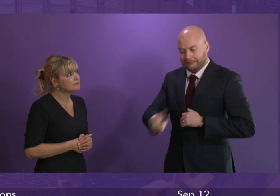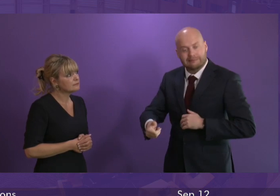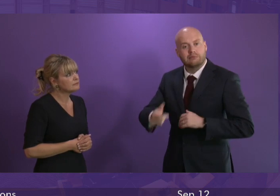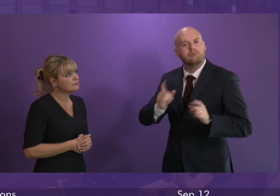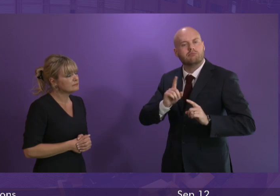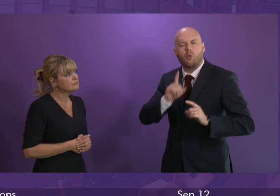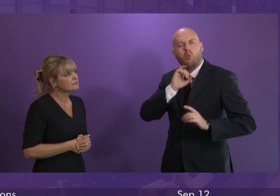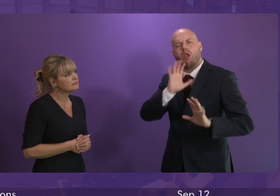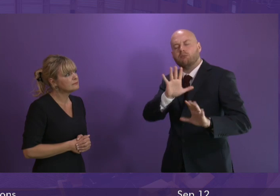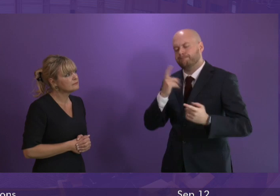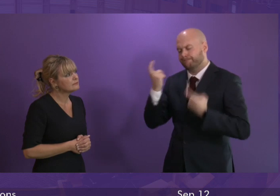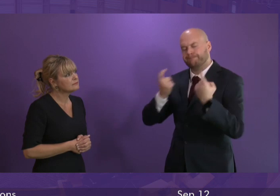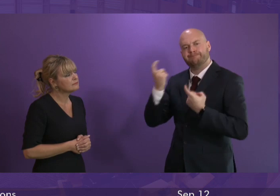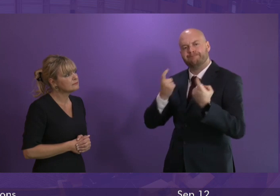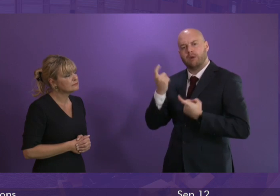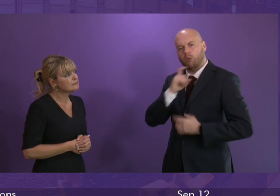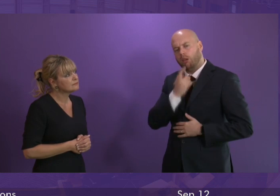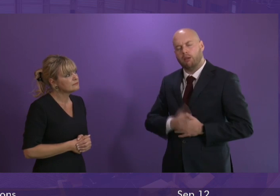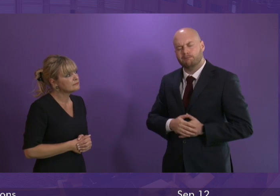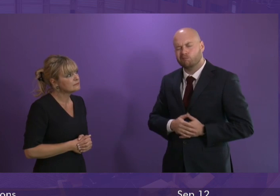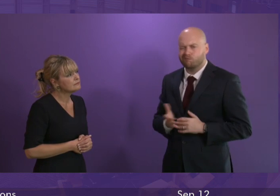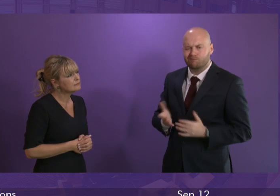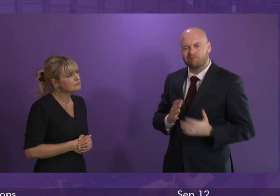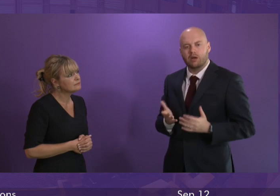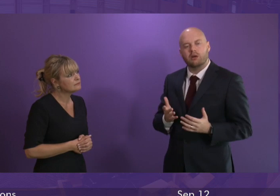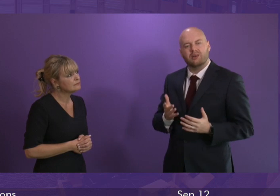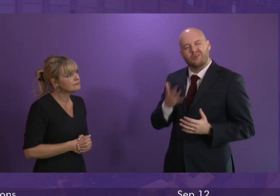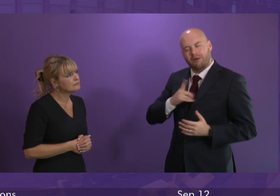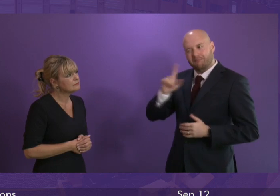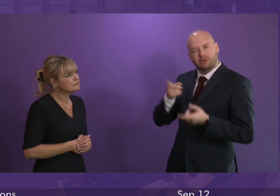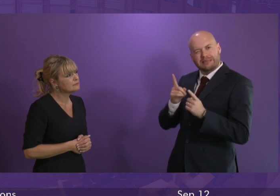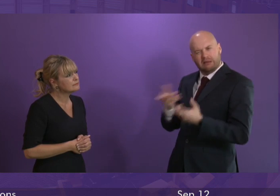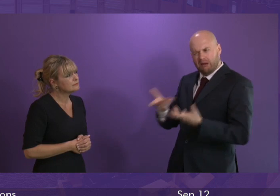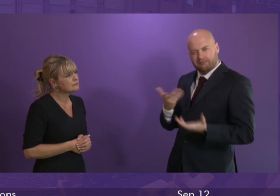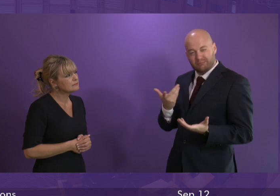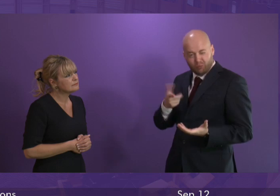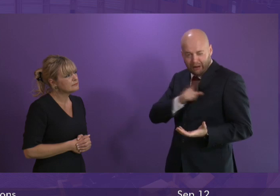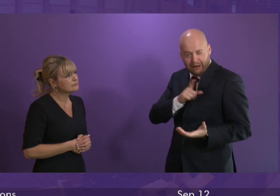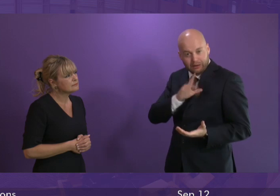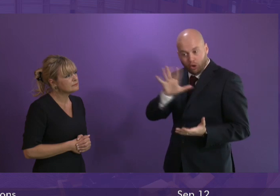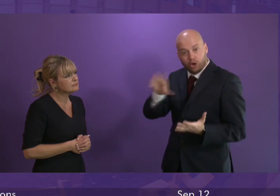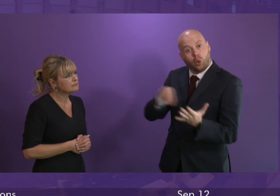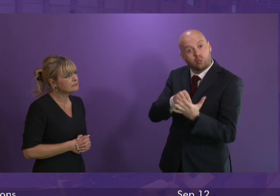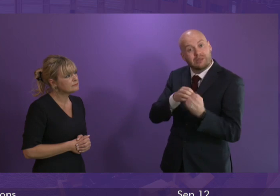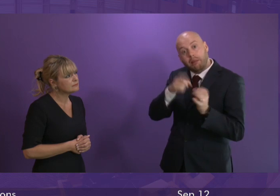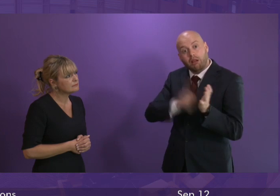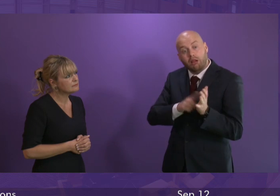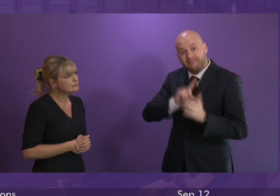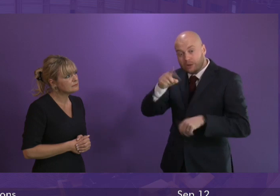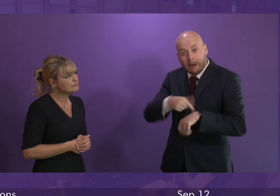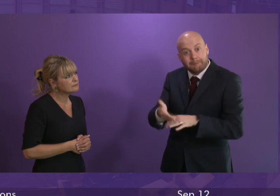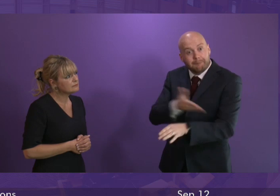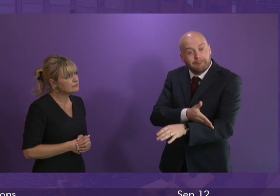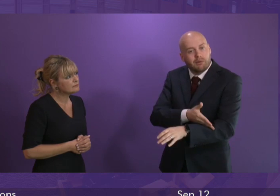this were being considered can the First Minister please advise for what reason this presumption was not included in the bill and will this government